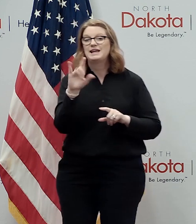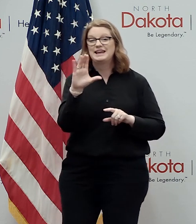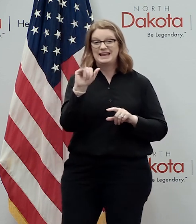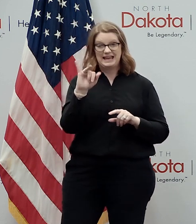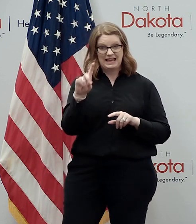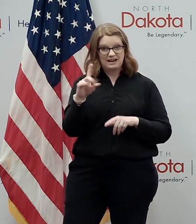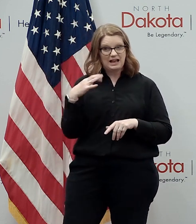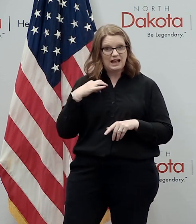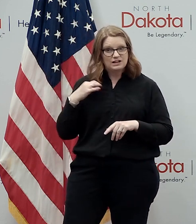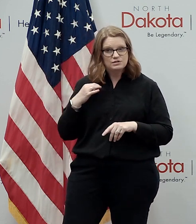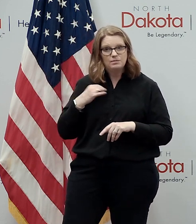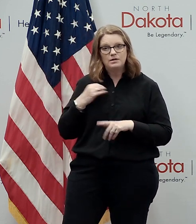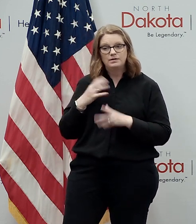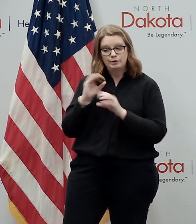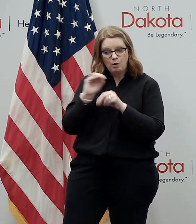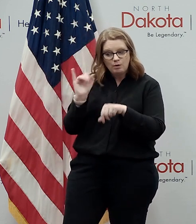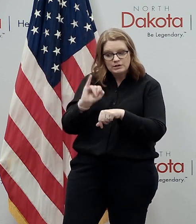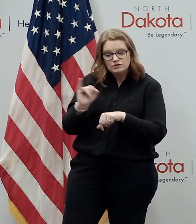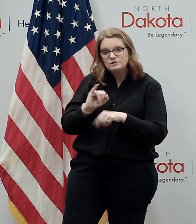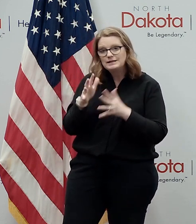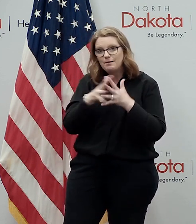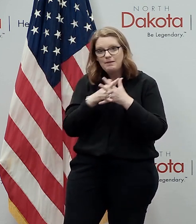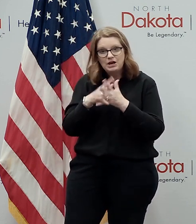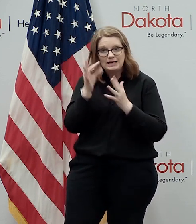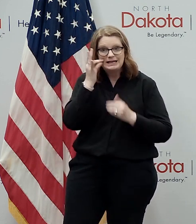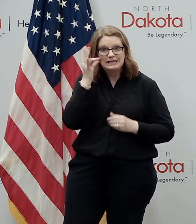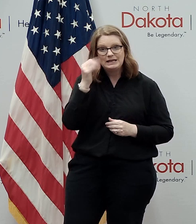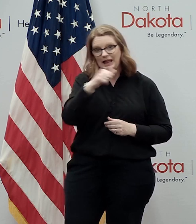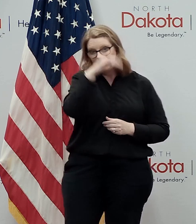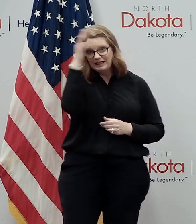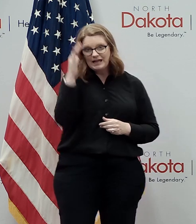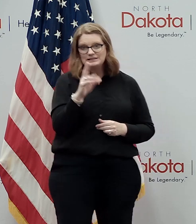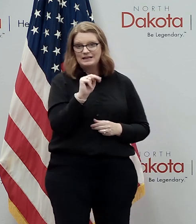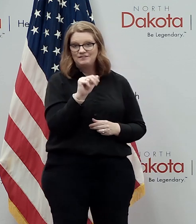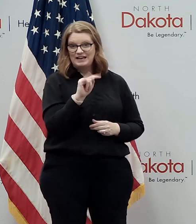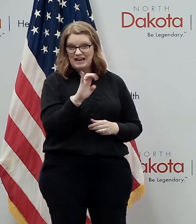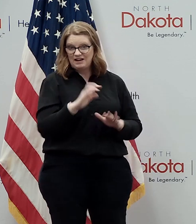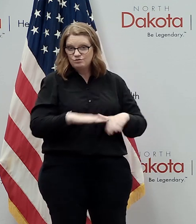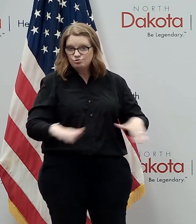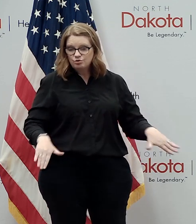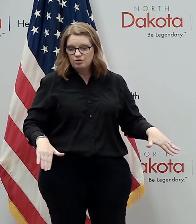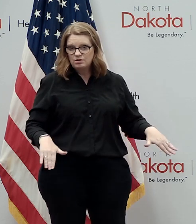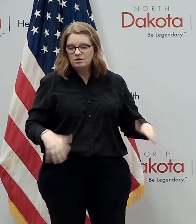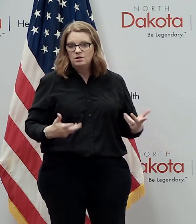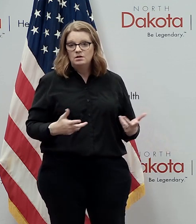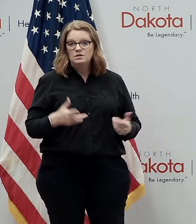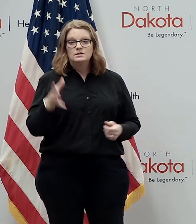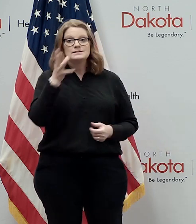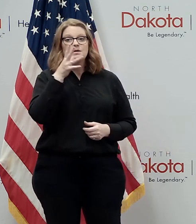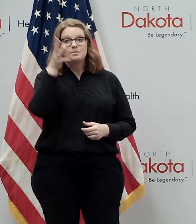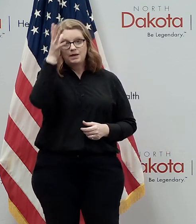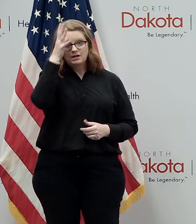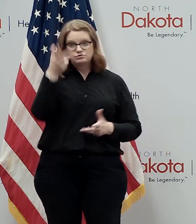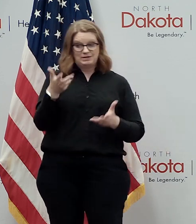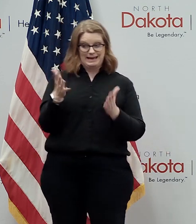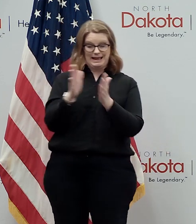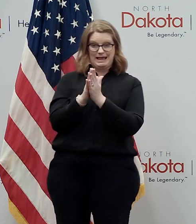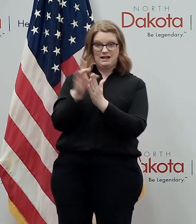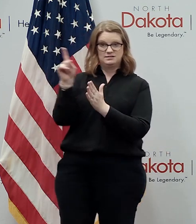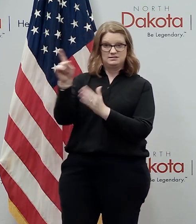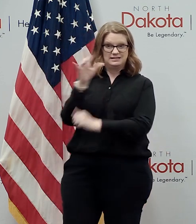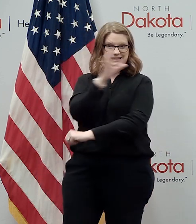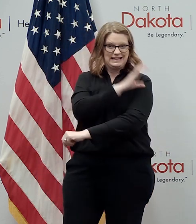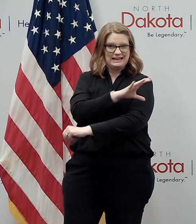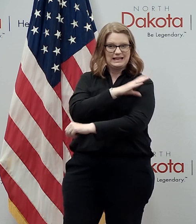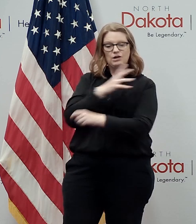underinsured or american indian alaskan native children parents should ask their health care provider or